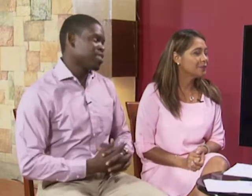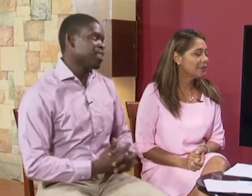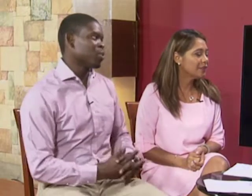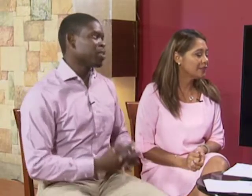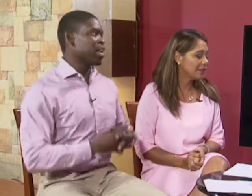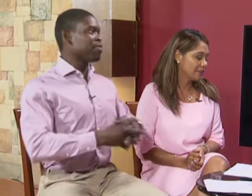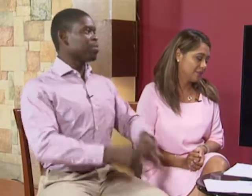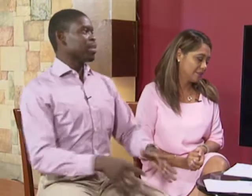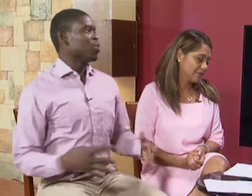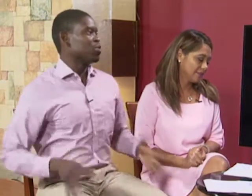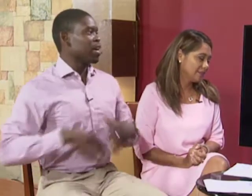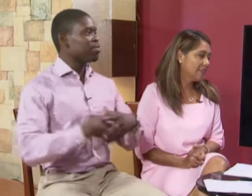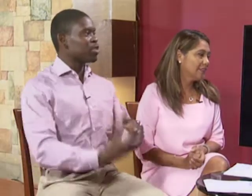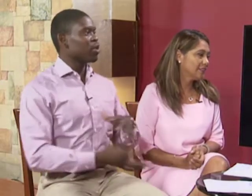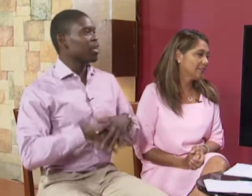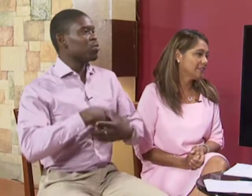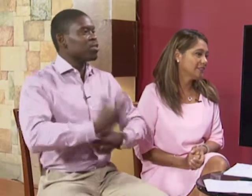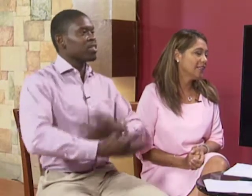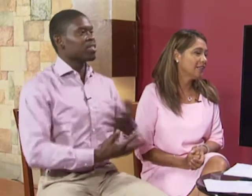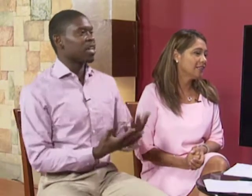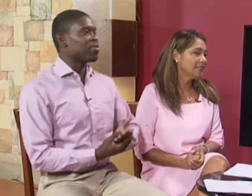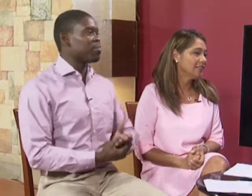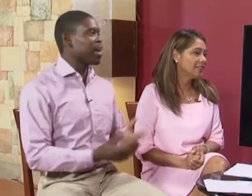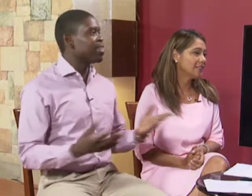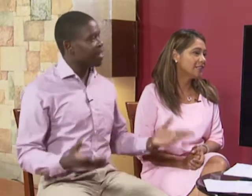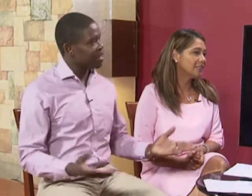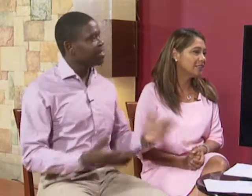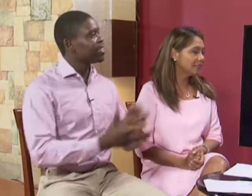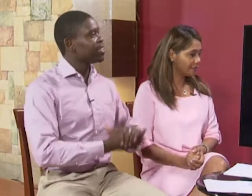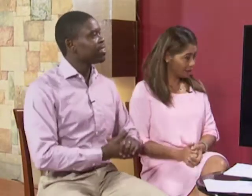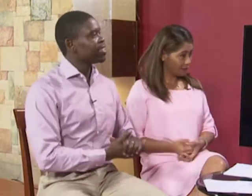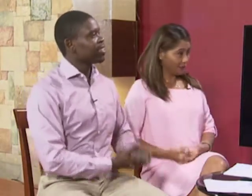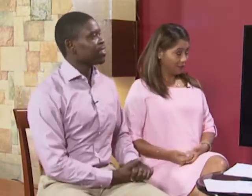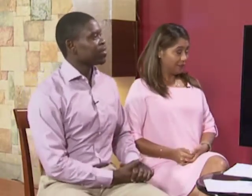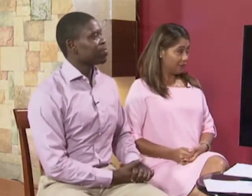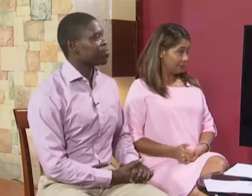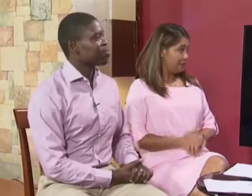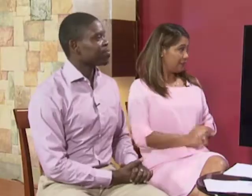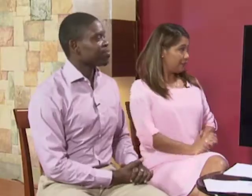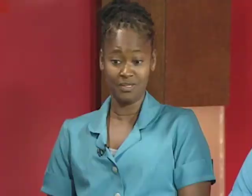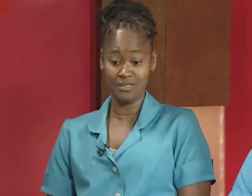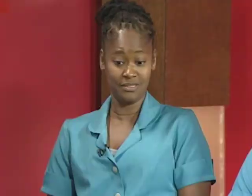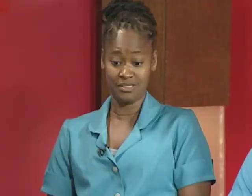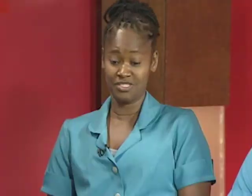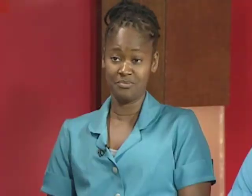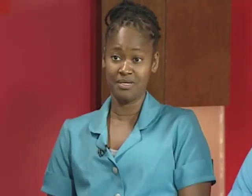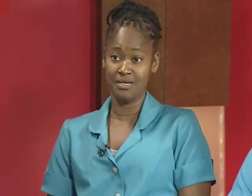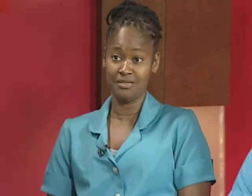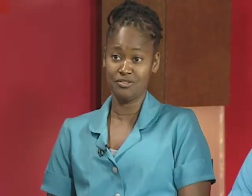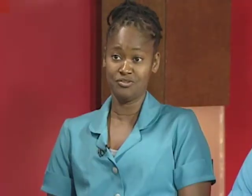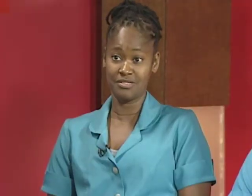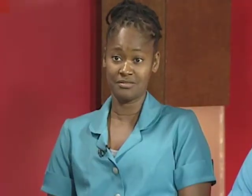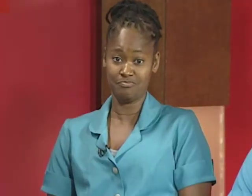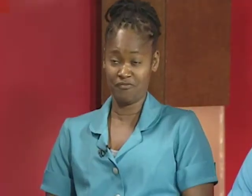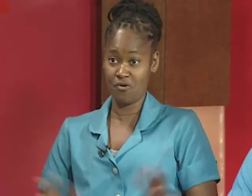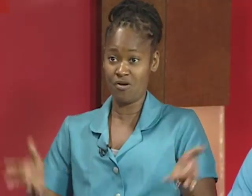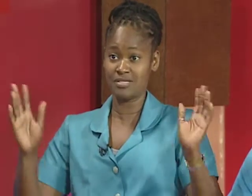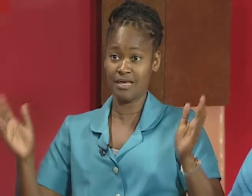thing to it you have to be loose you have to try and loosen yourself up and then well then when the session begin then you just focus like